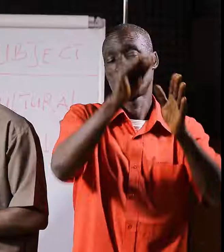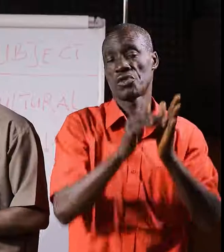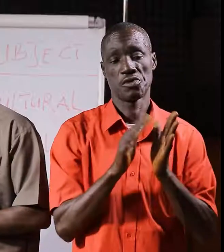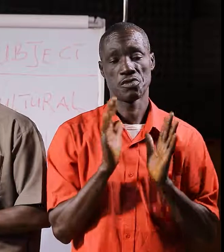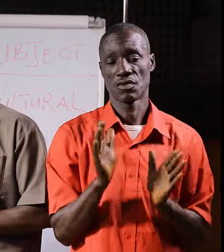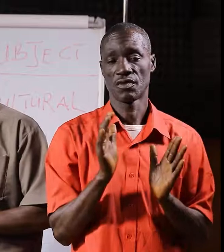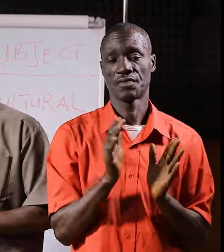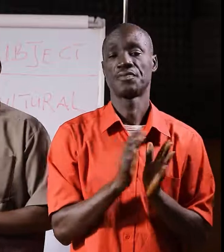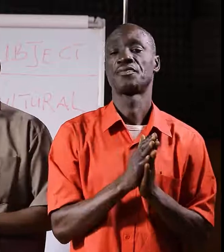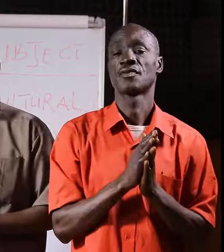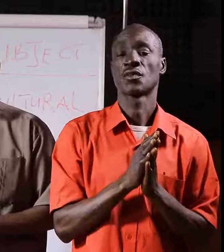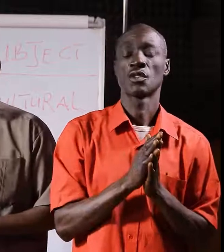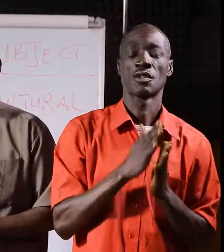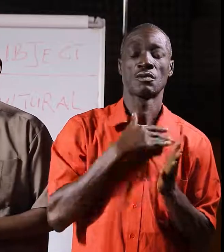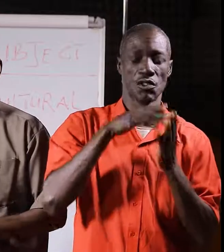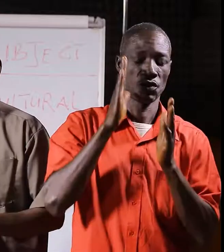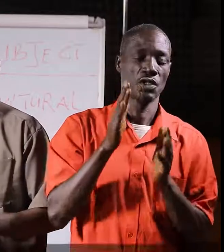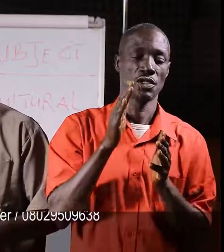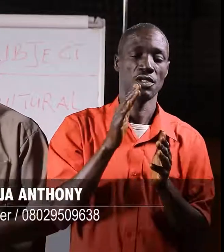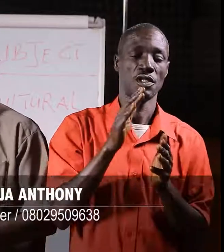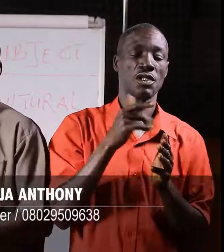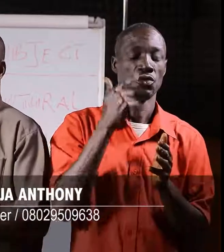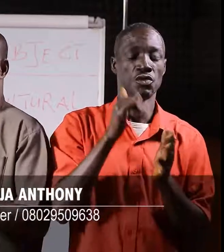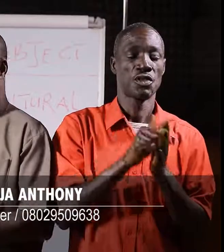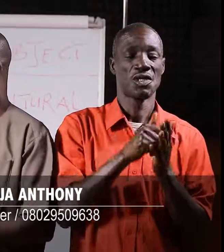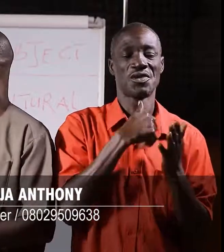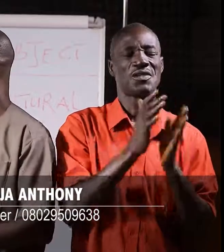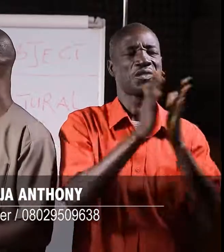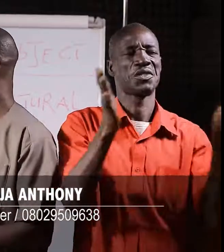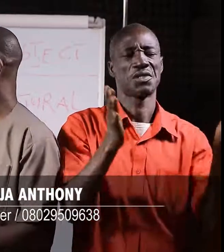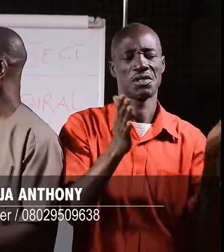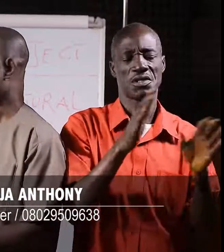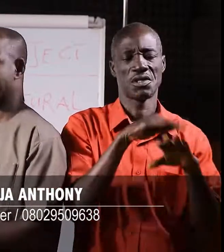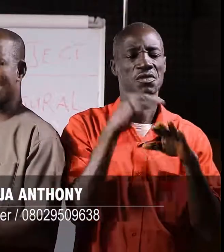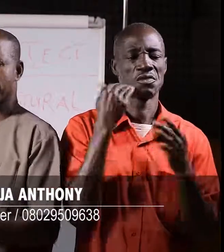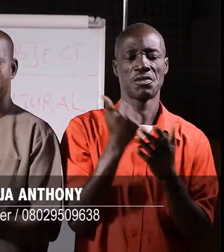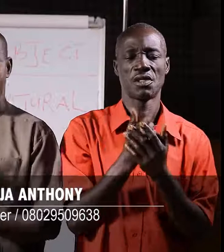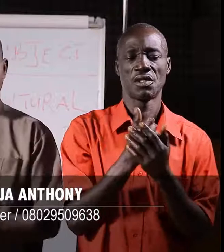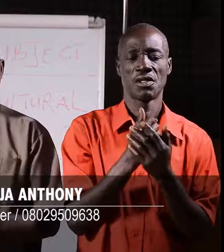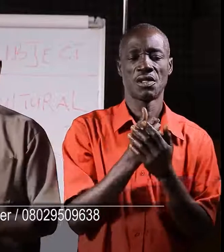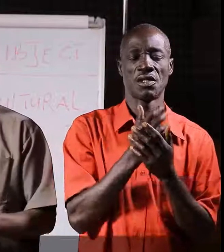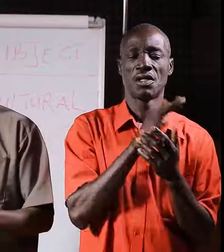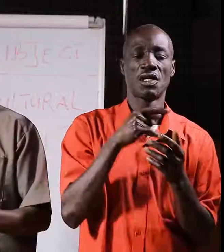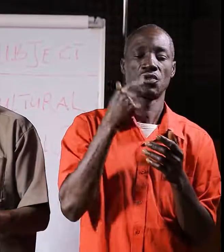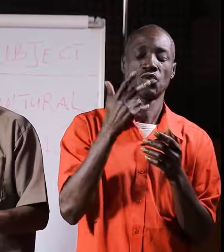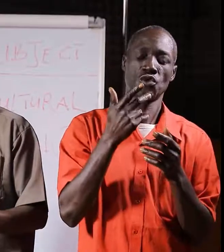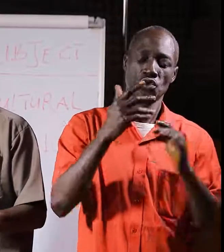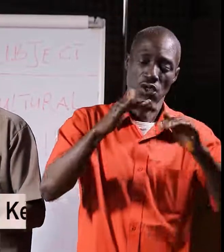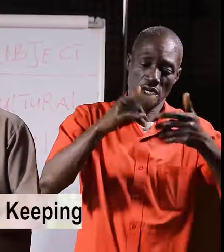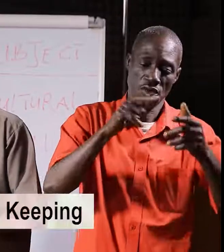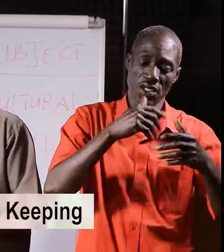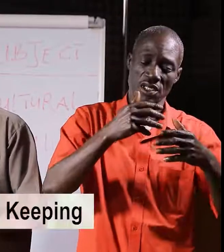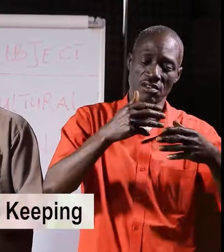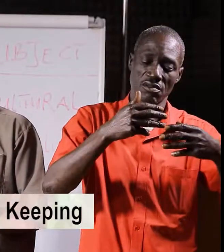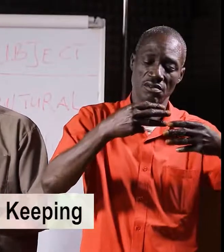My listeners and learners at home, I told you the management of this